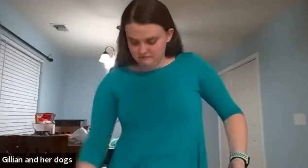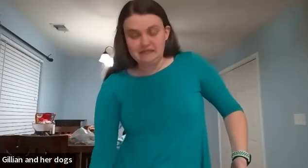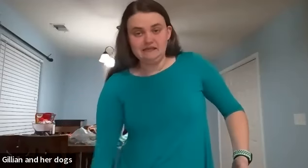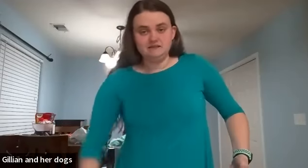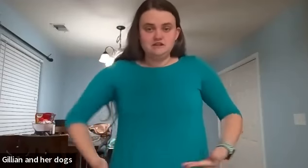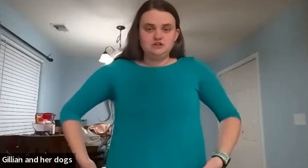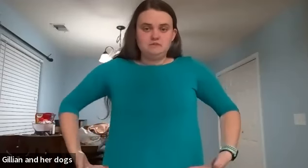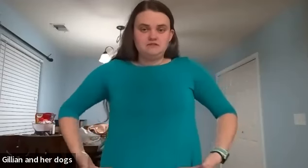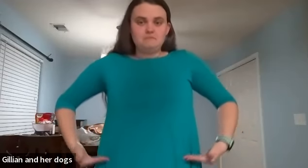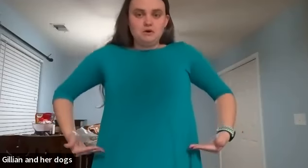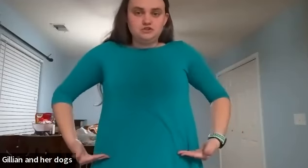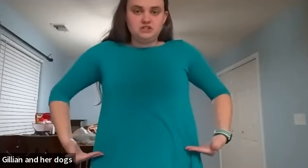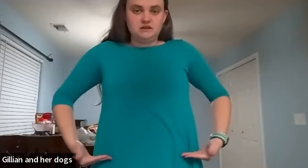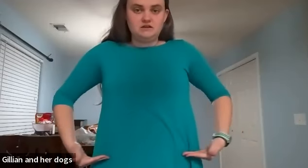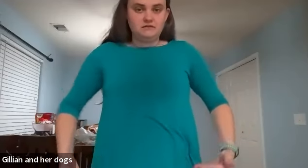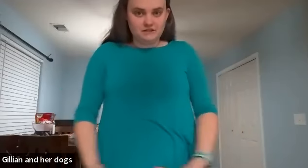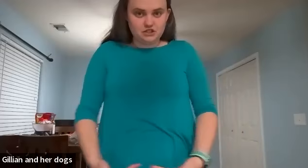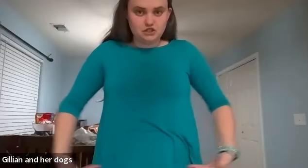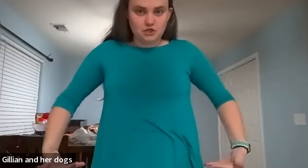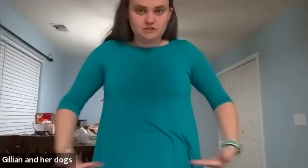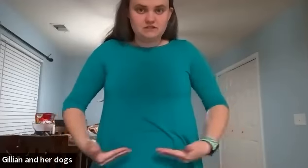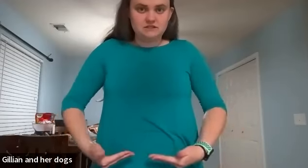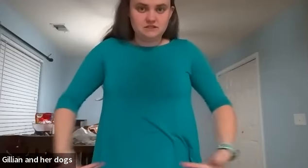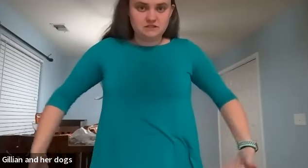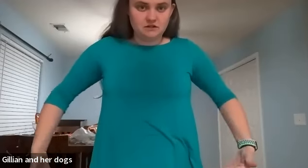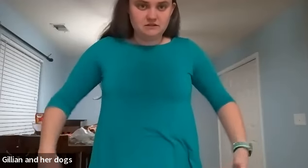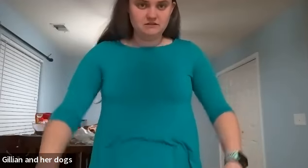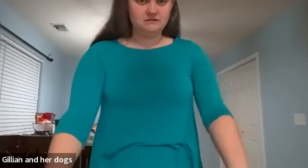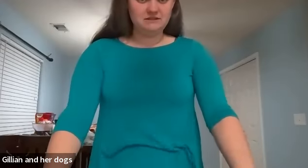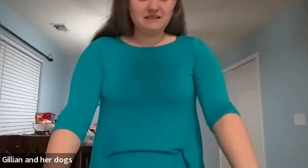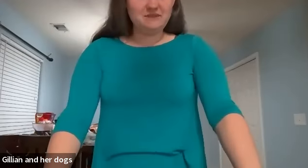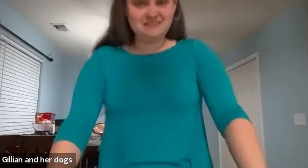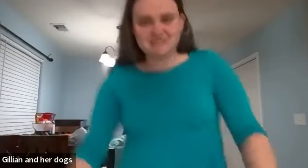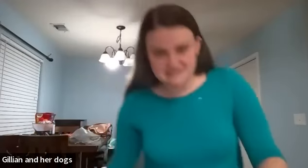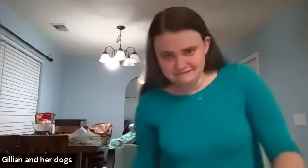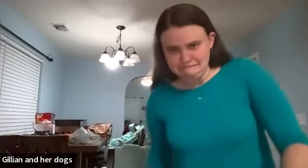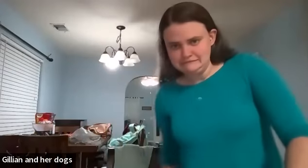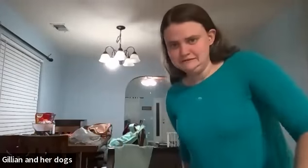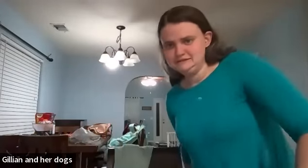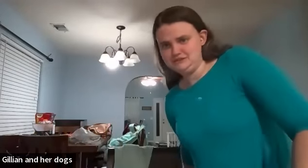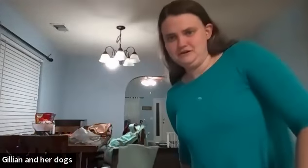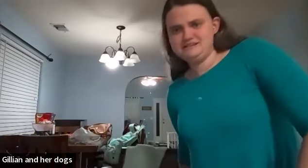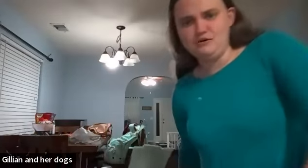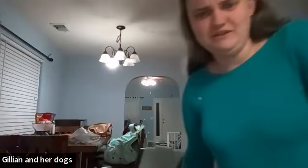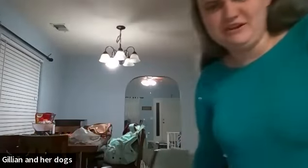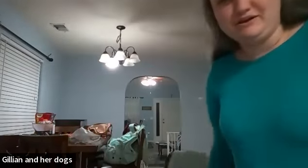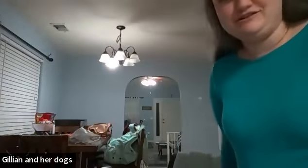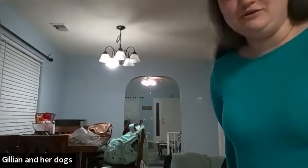my knees you make that motion of like a skirt skirt does that make sense sorry that's the only thing about zoom